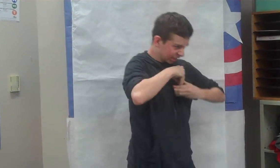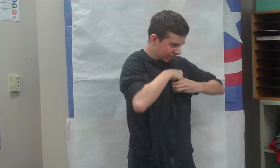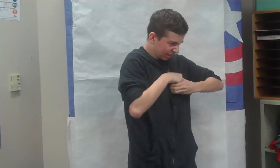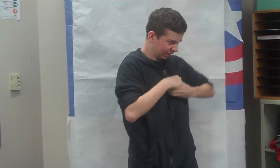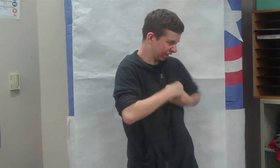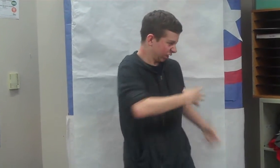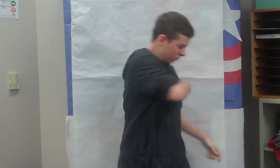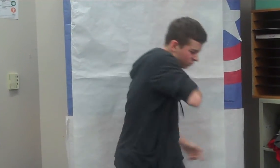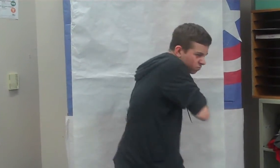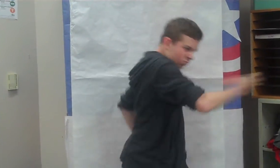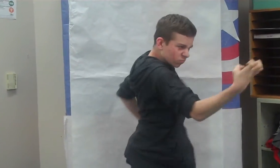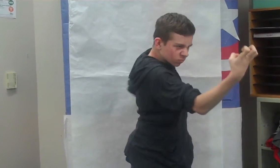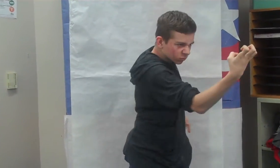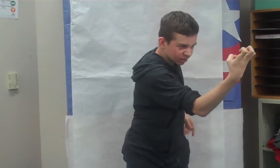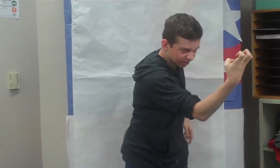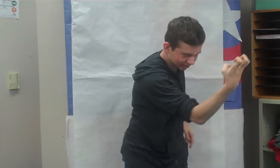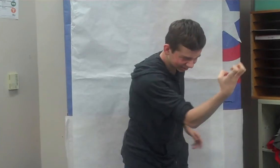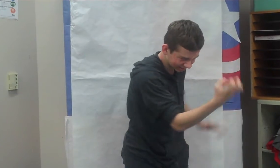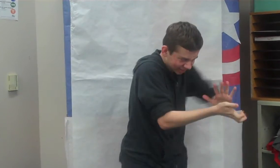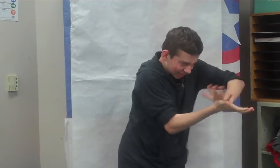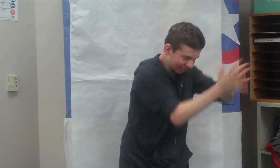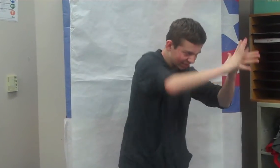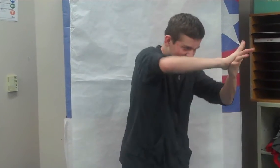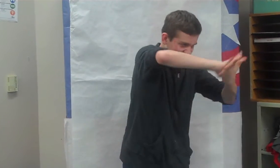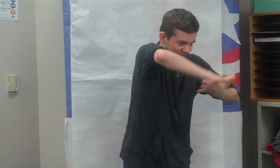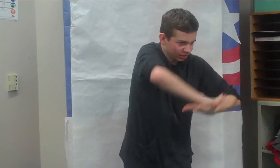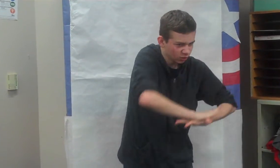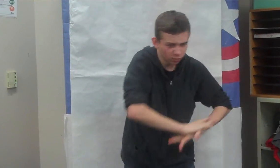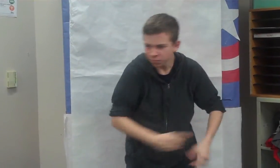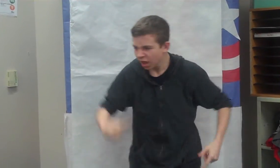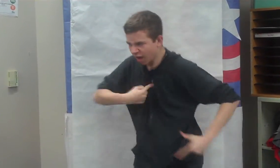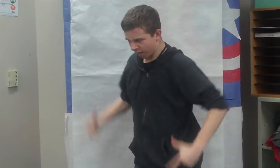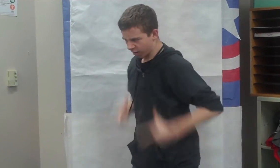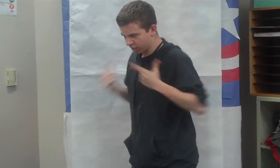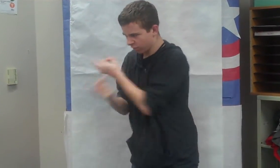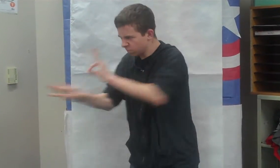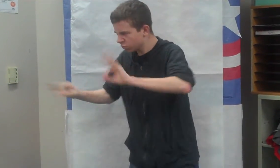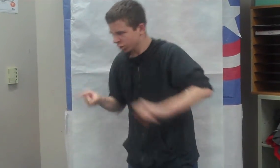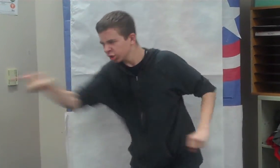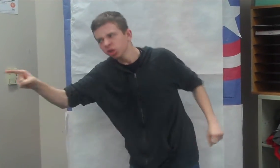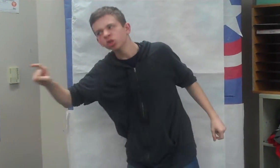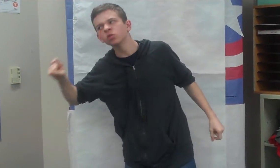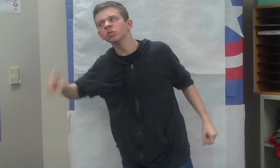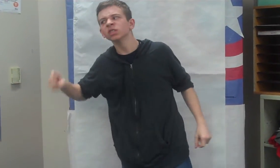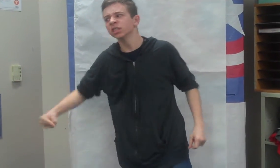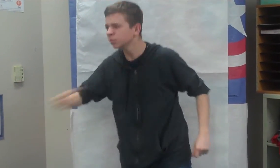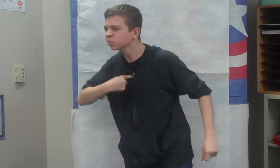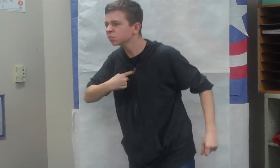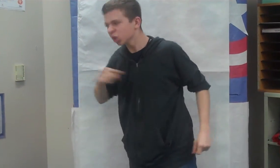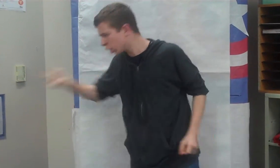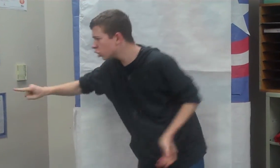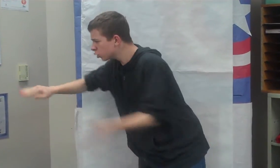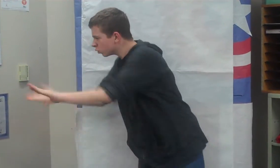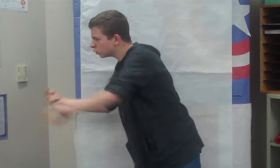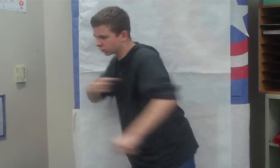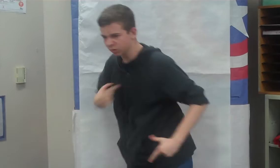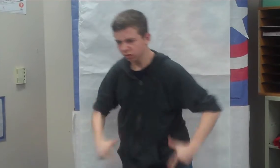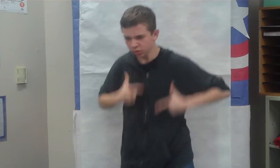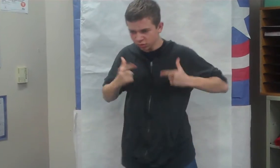deep inside you These days you feel me Devour your soul I don't need you to survive Like you need me I'll become home